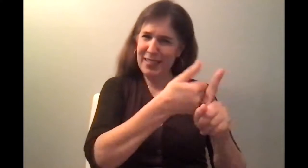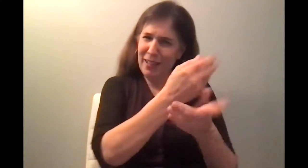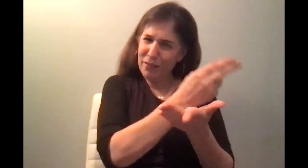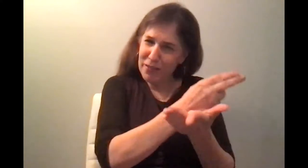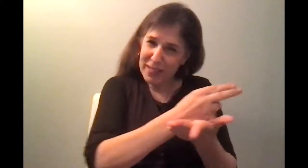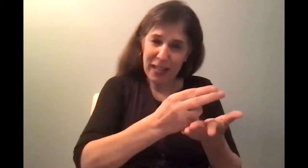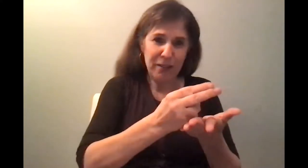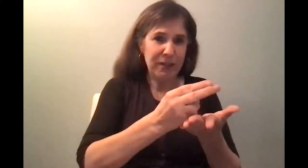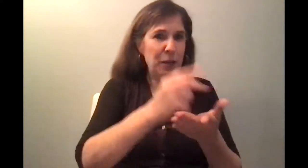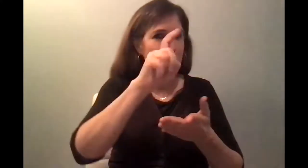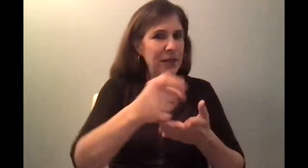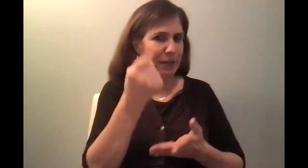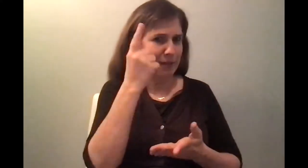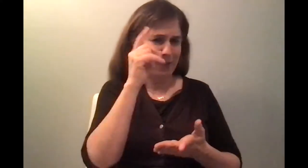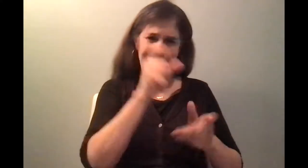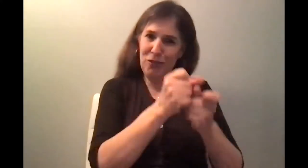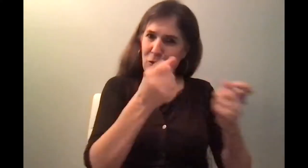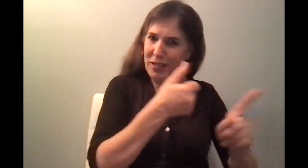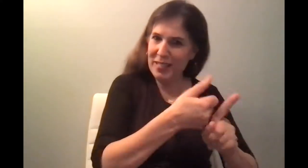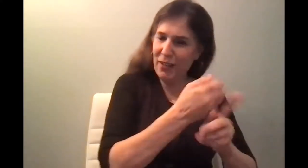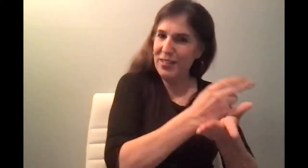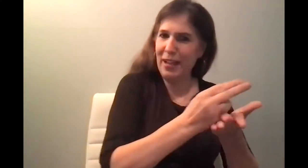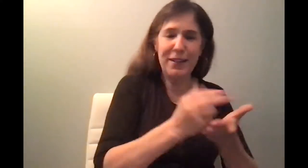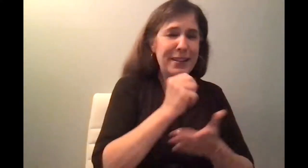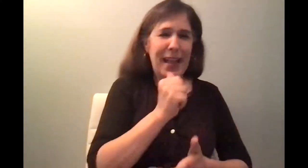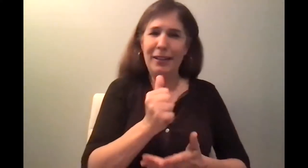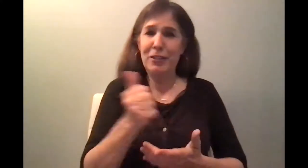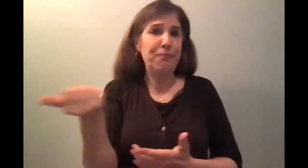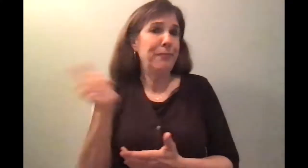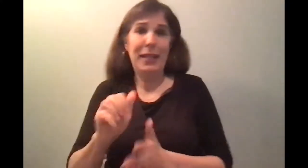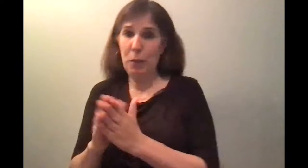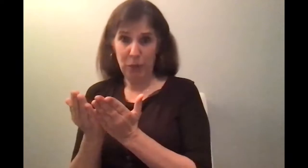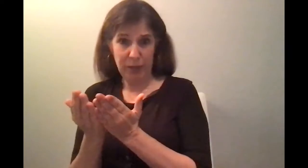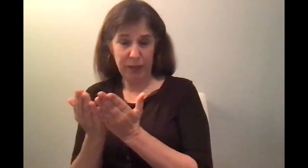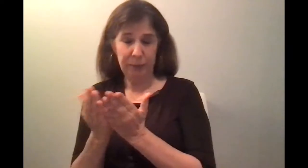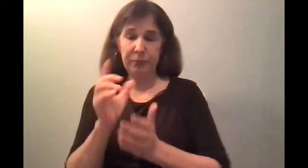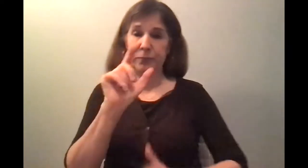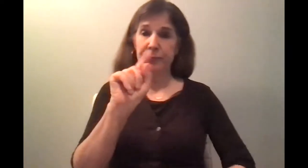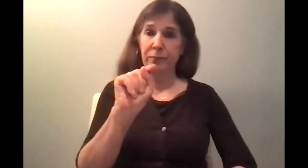any other book. Okay, so what is the Tanakh? The Tanakh is the Old Testament, or the Bible, as we say.